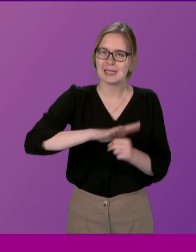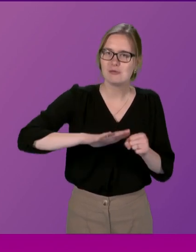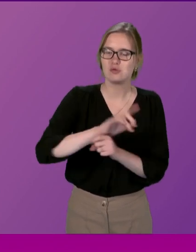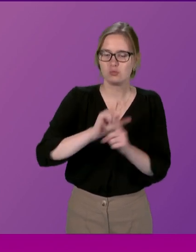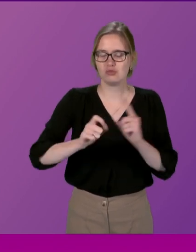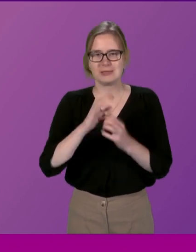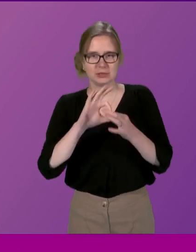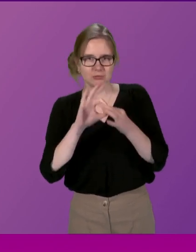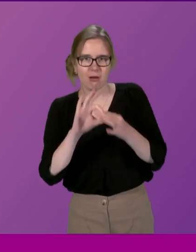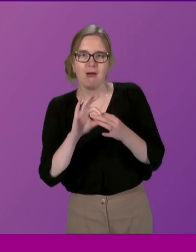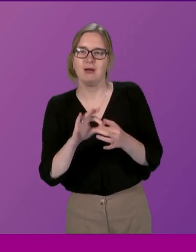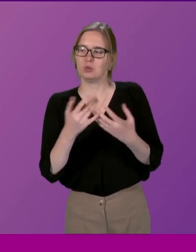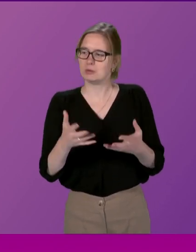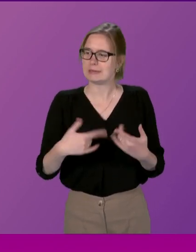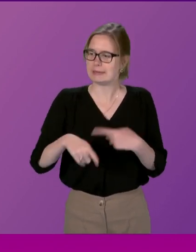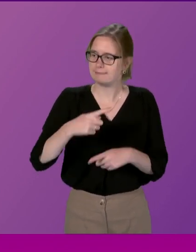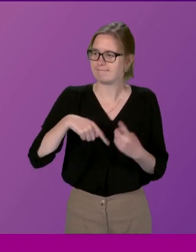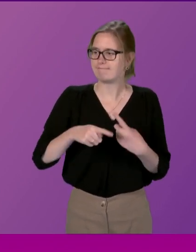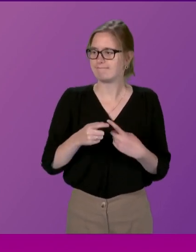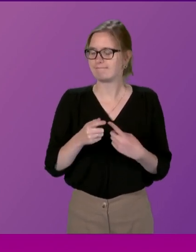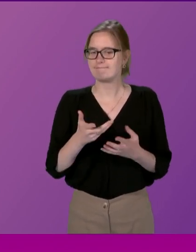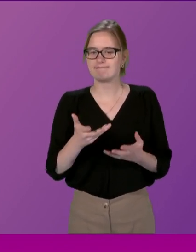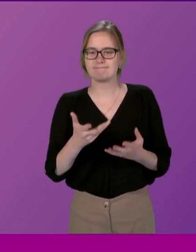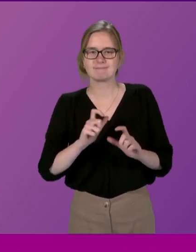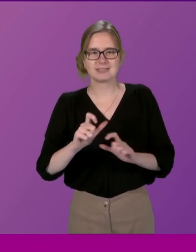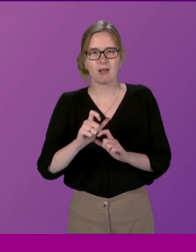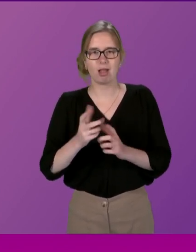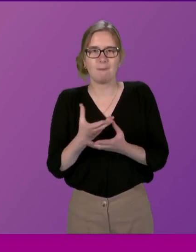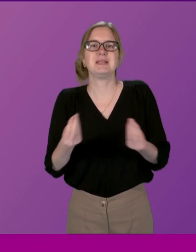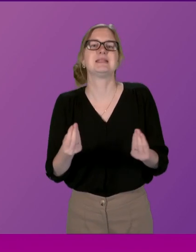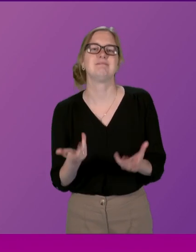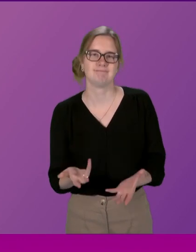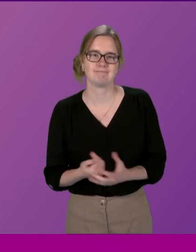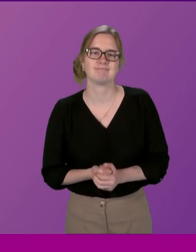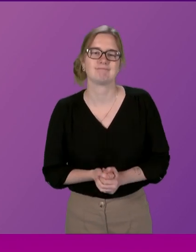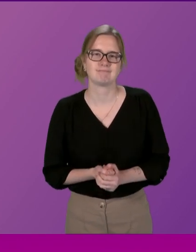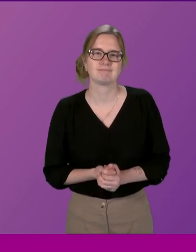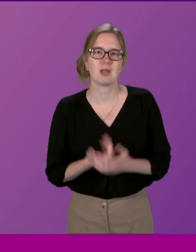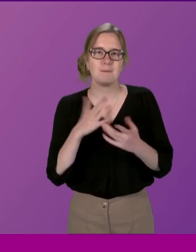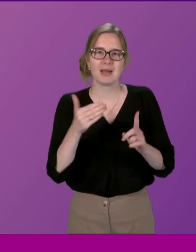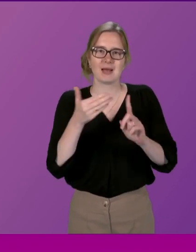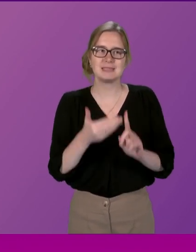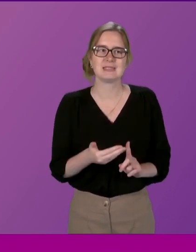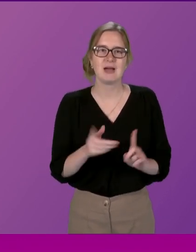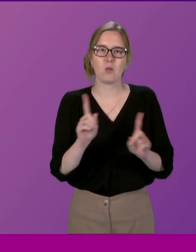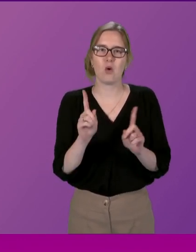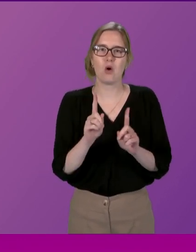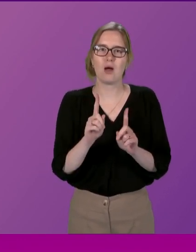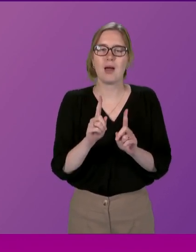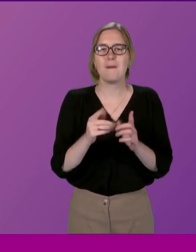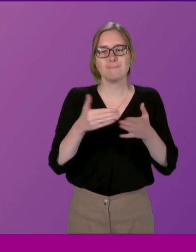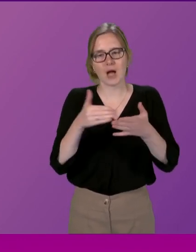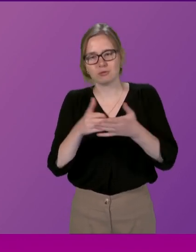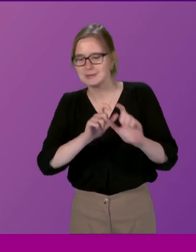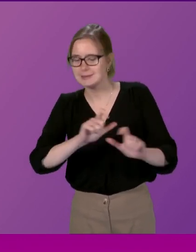community engagement where we are still lacking it identified barriers that still